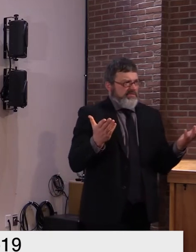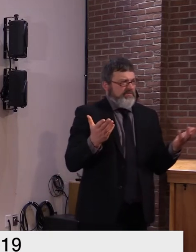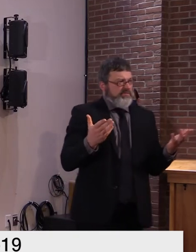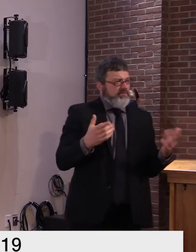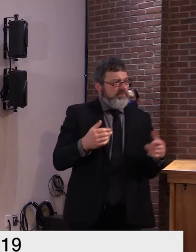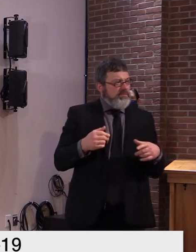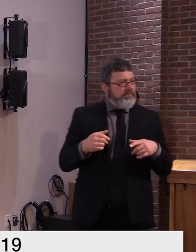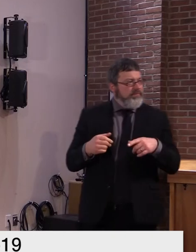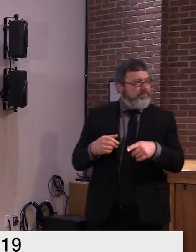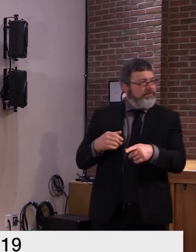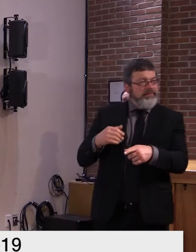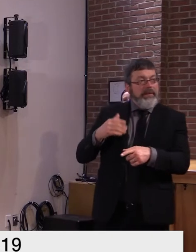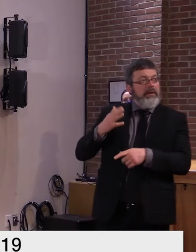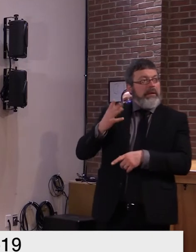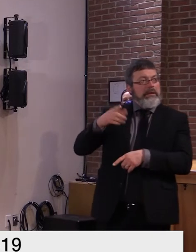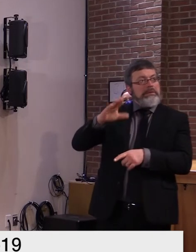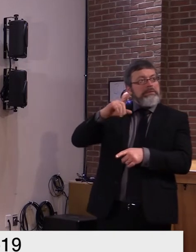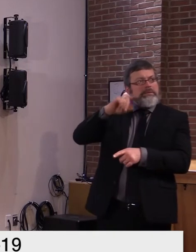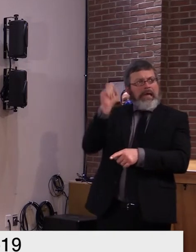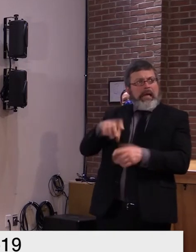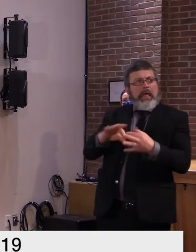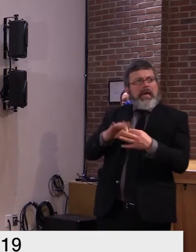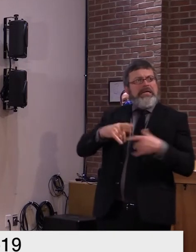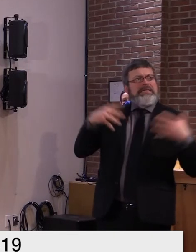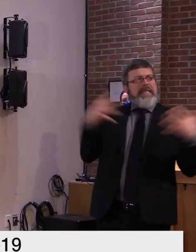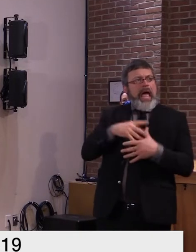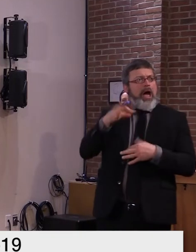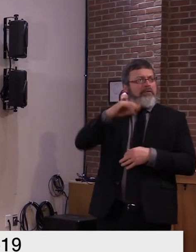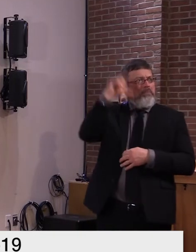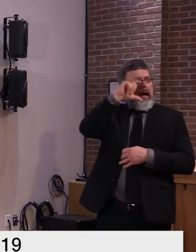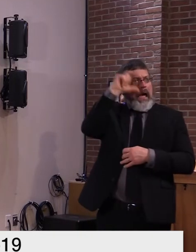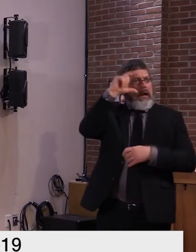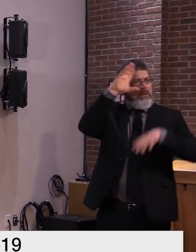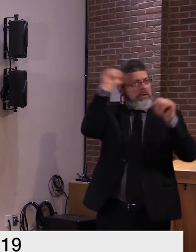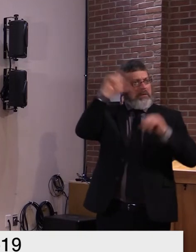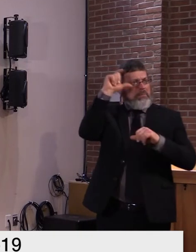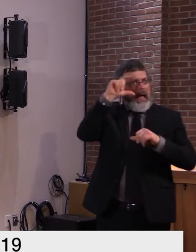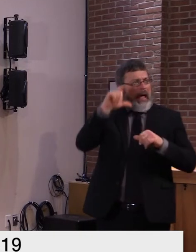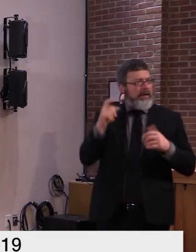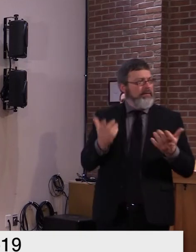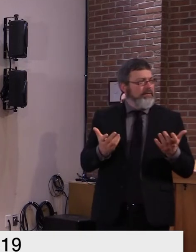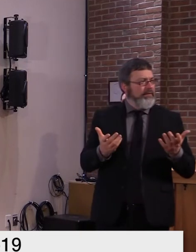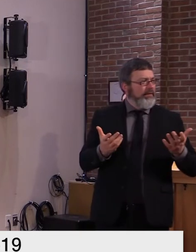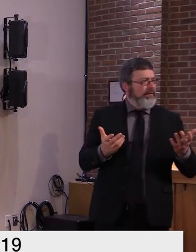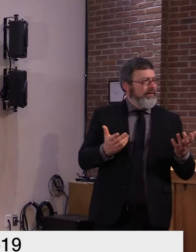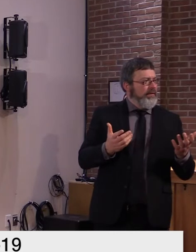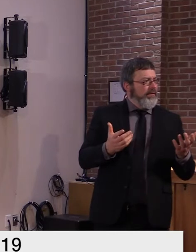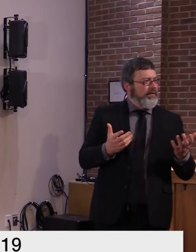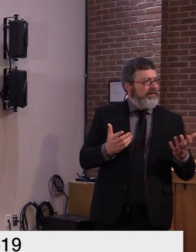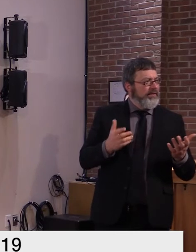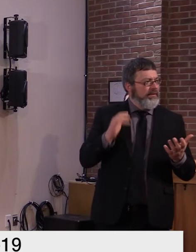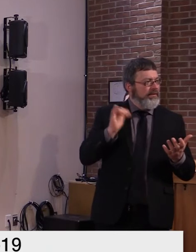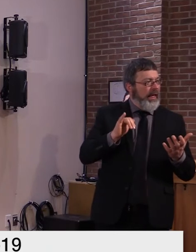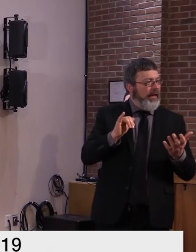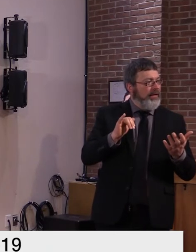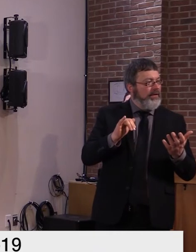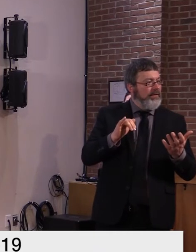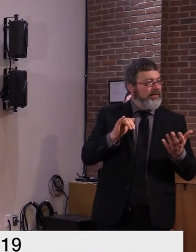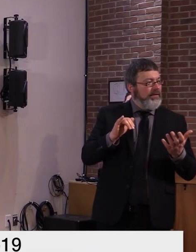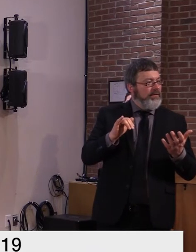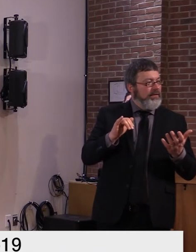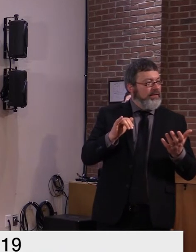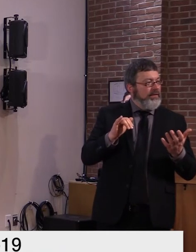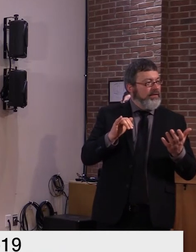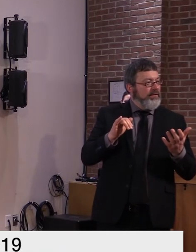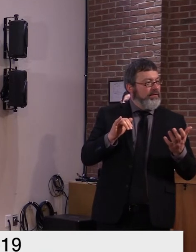which which one the republicans signing off are scared of the wrath of the president well that does not